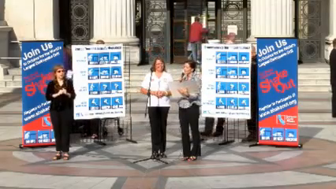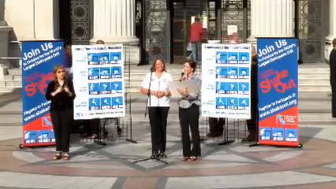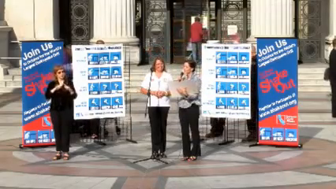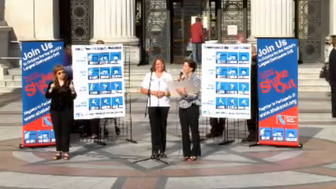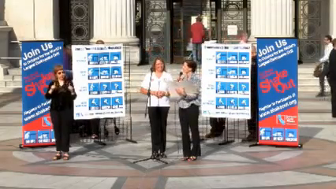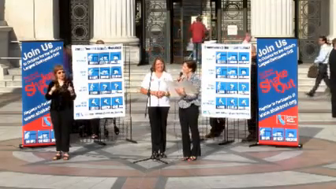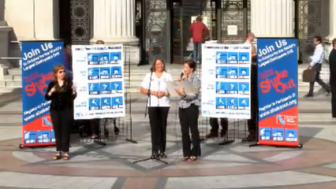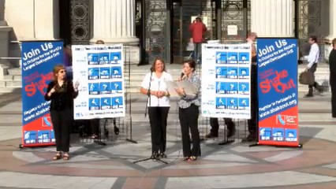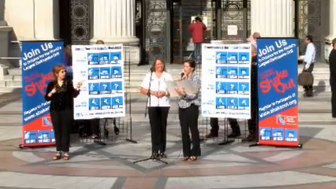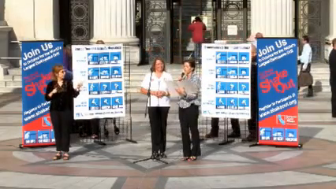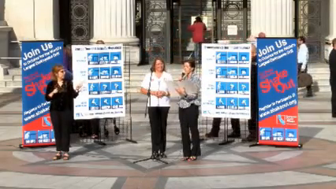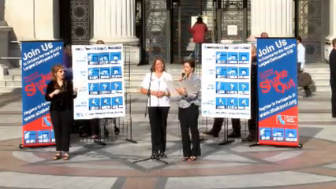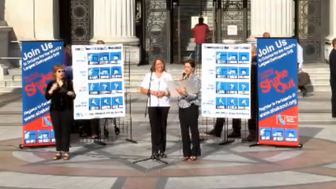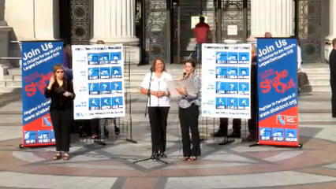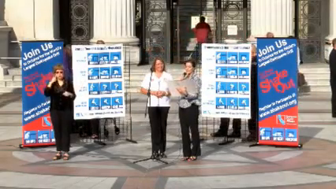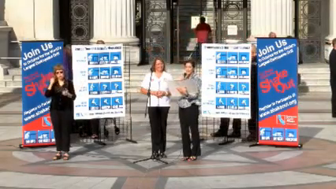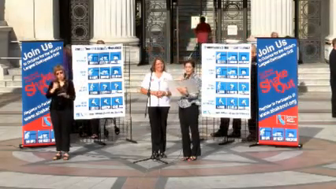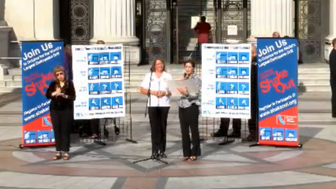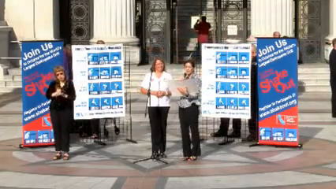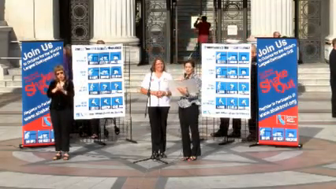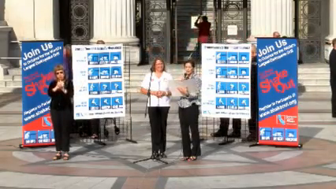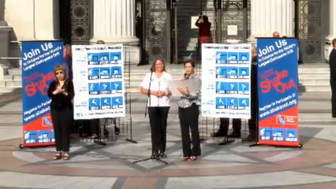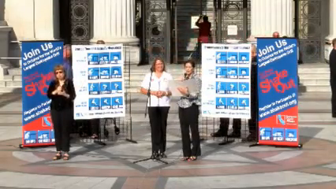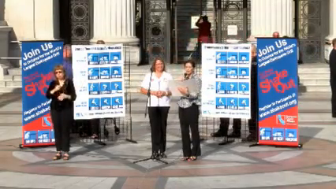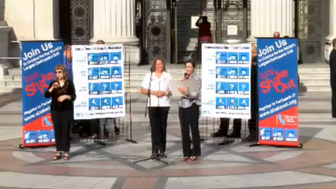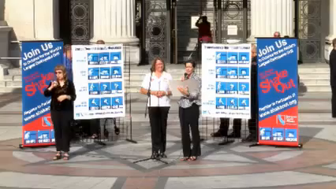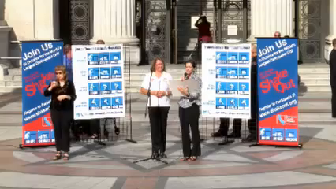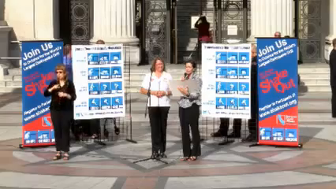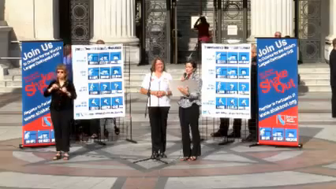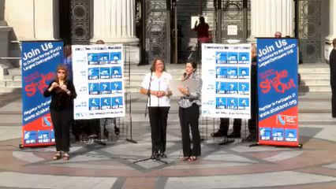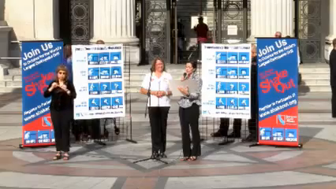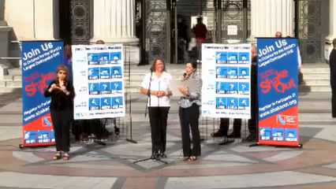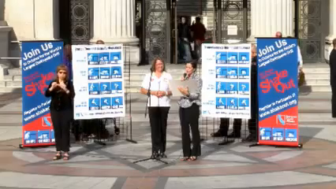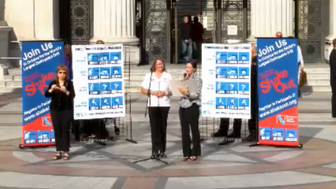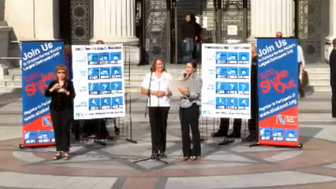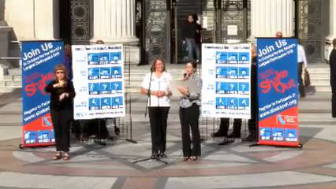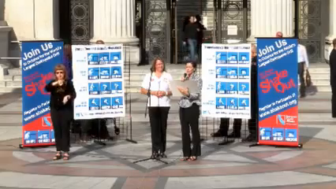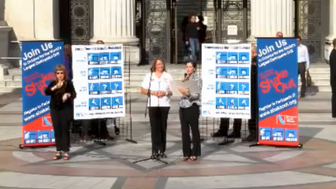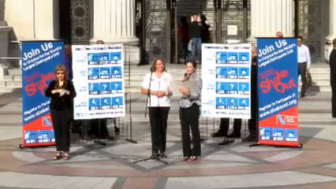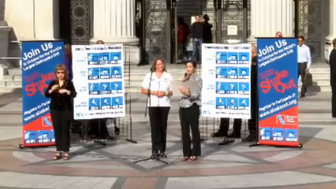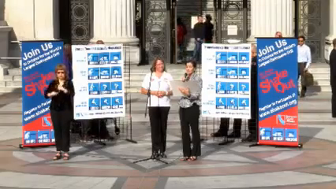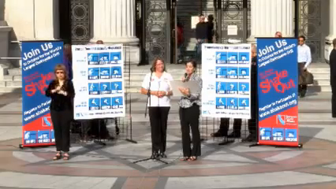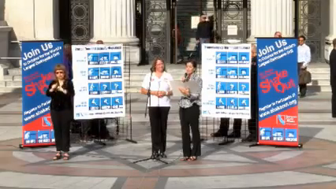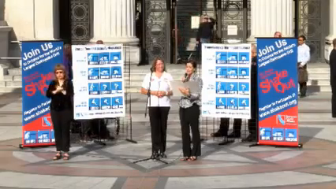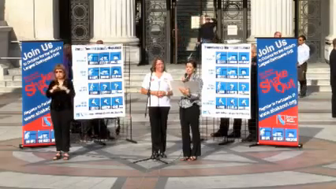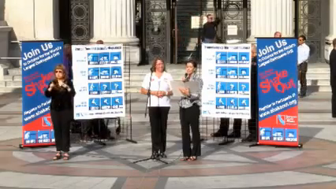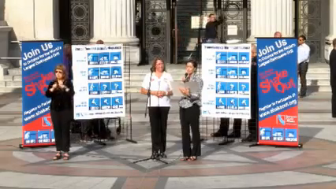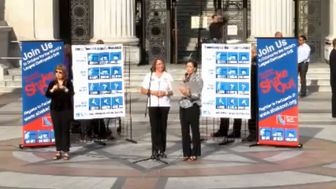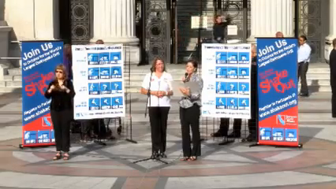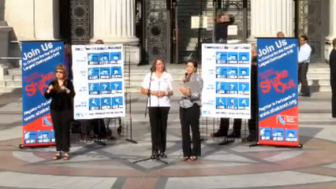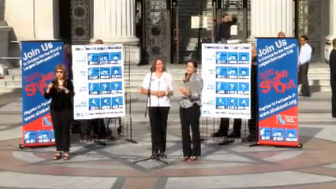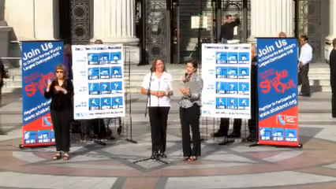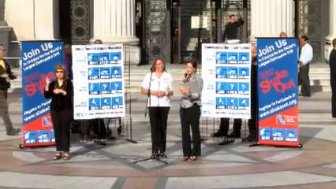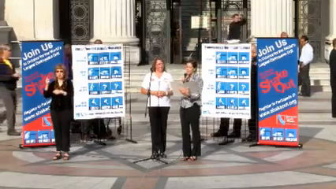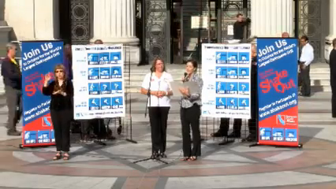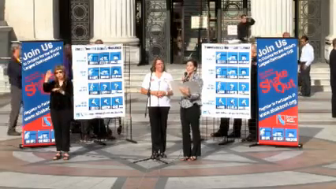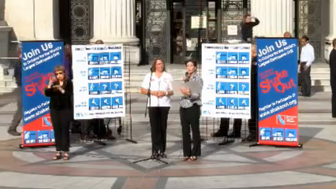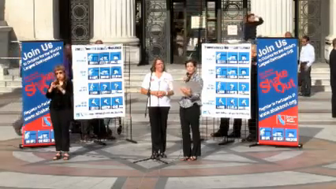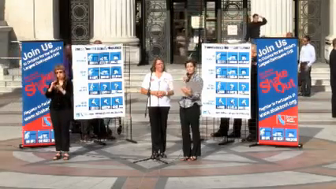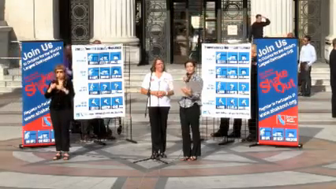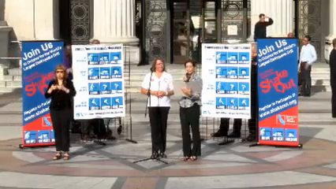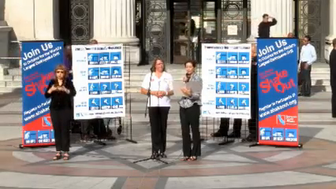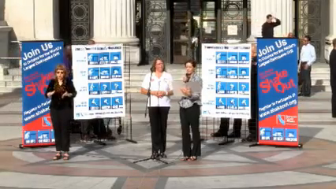enhancing its ability to withstand natural hazards as well as the importance of reducing loss of life property damage